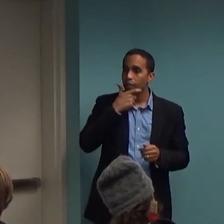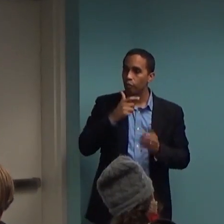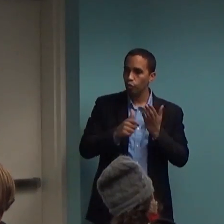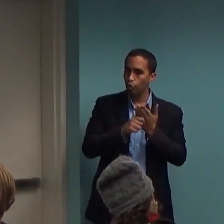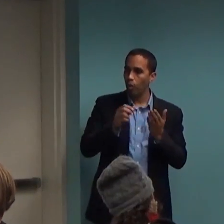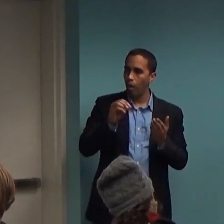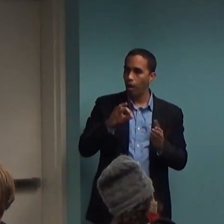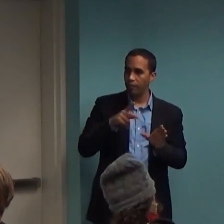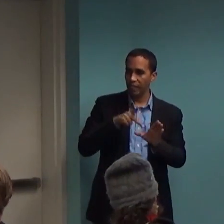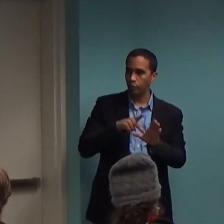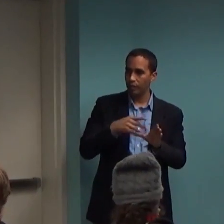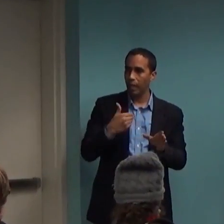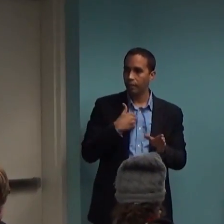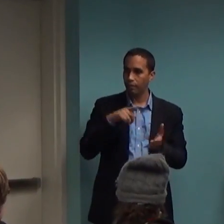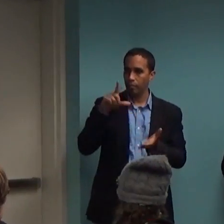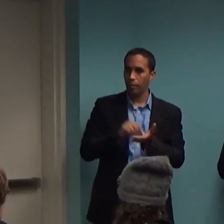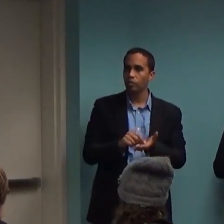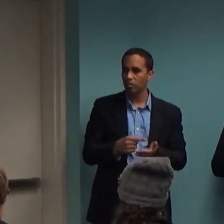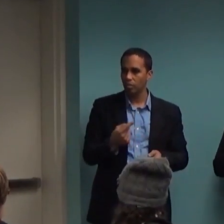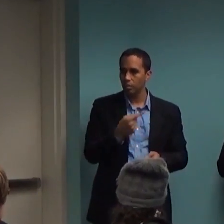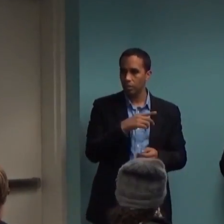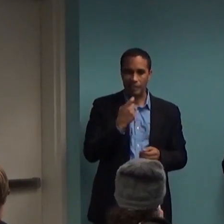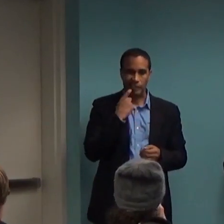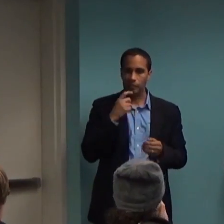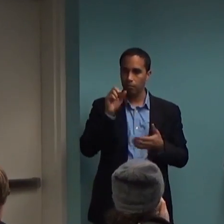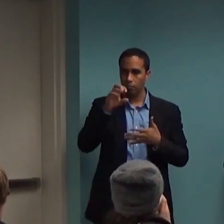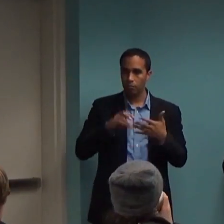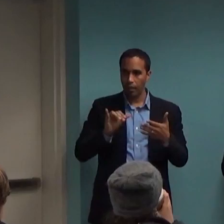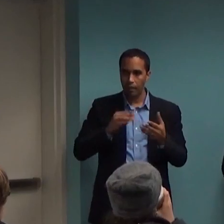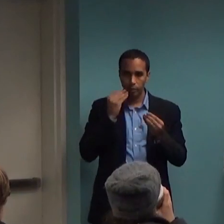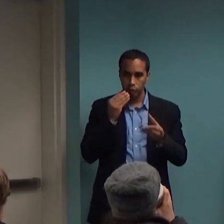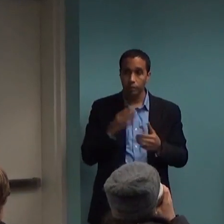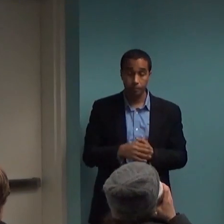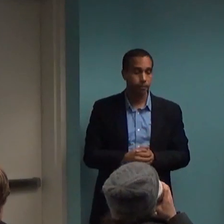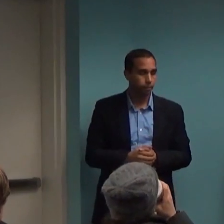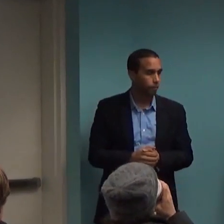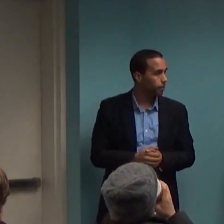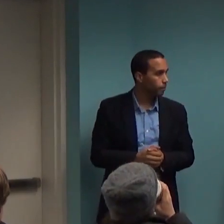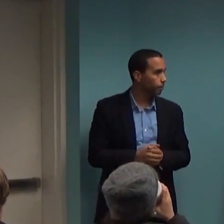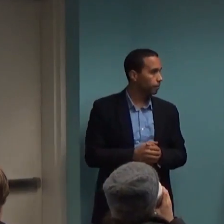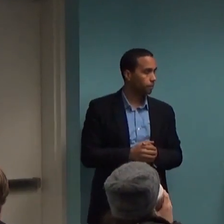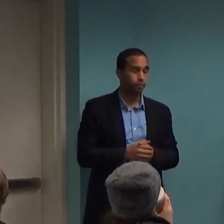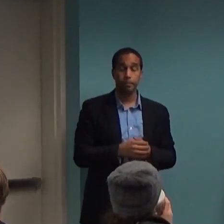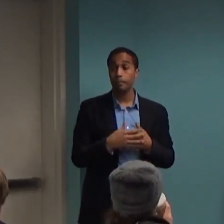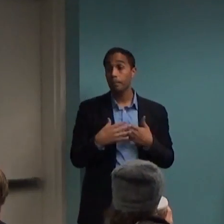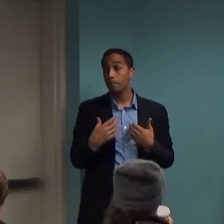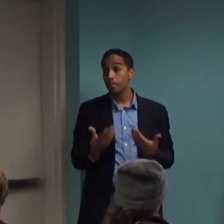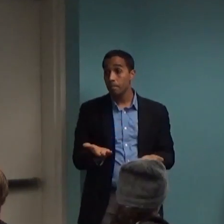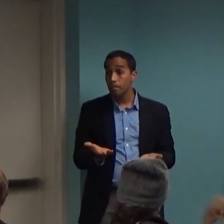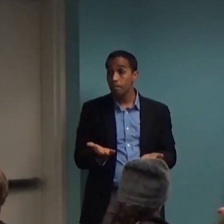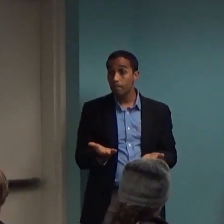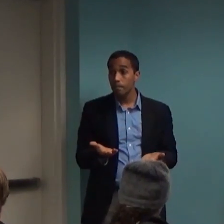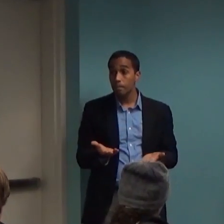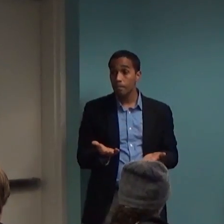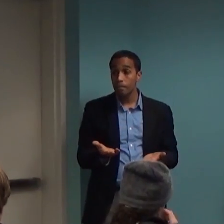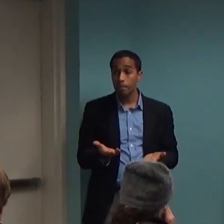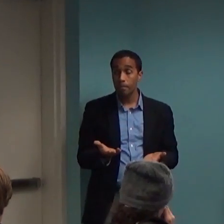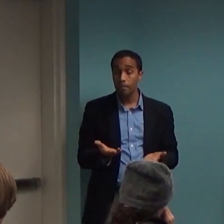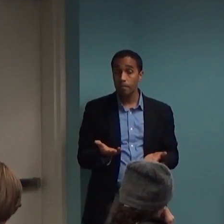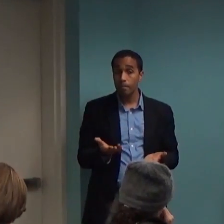Okay. So, now, all of this makes it sound like, well, I do get medication for other